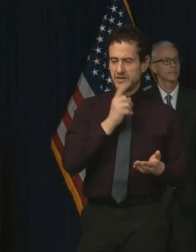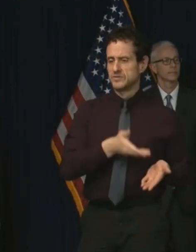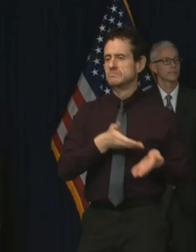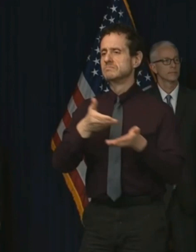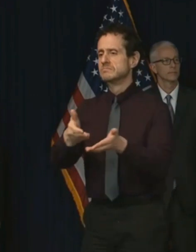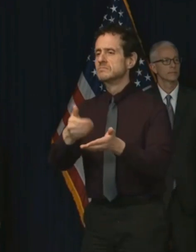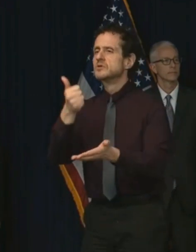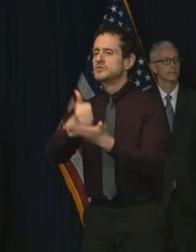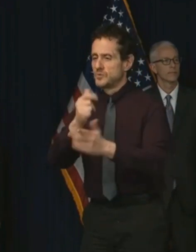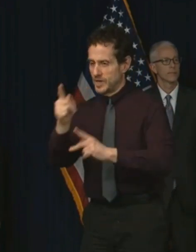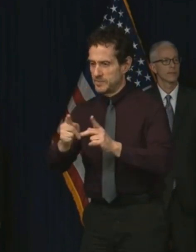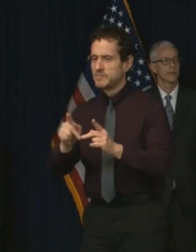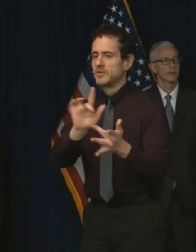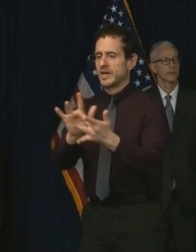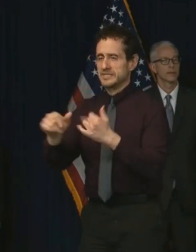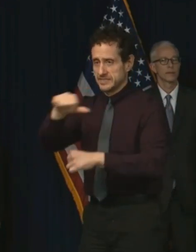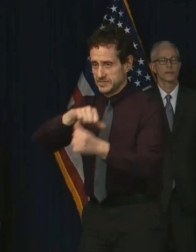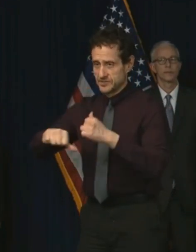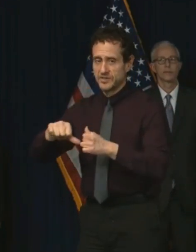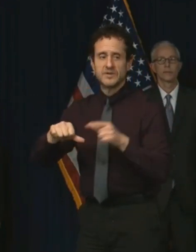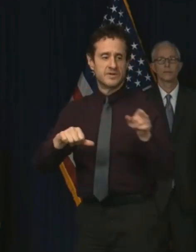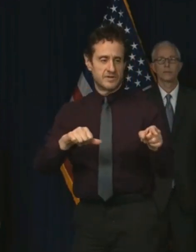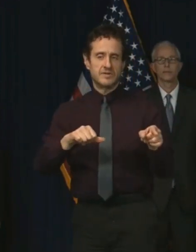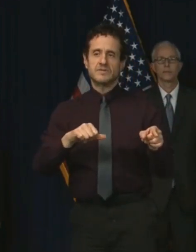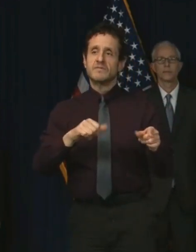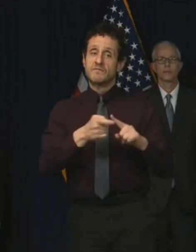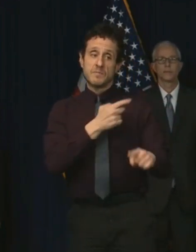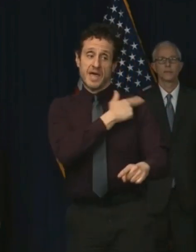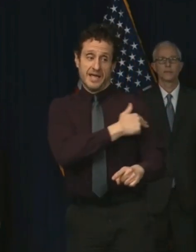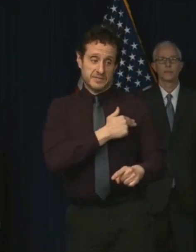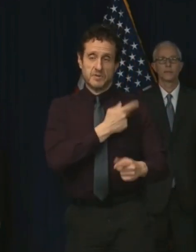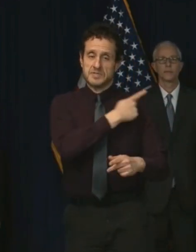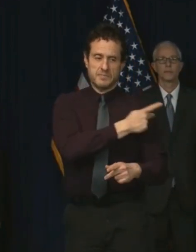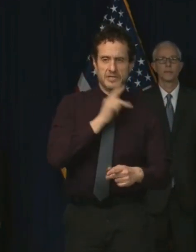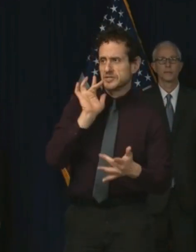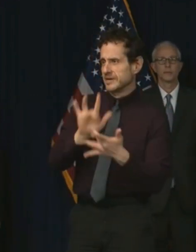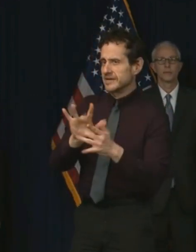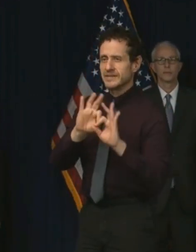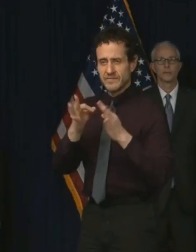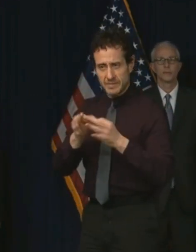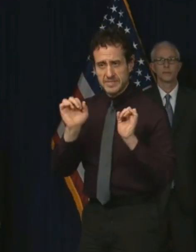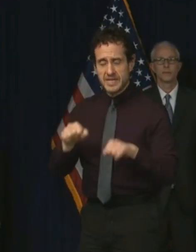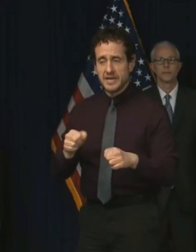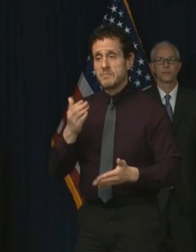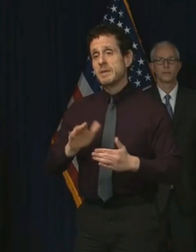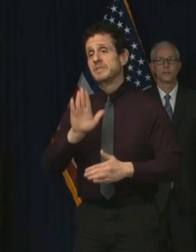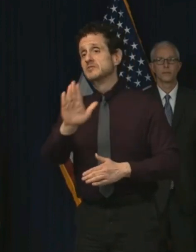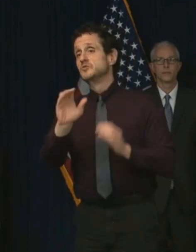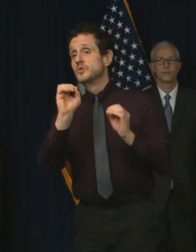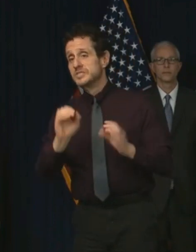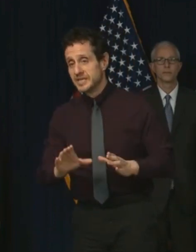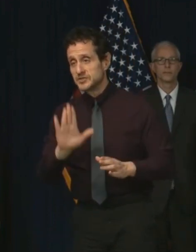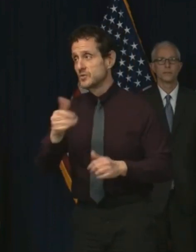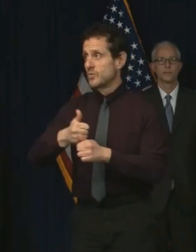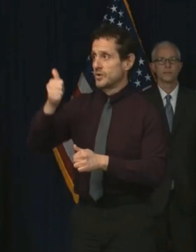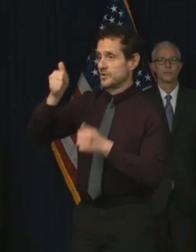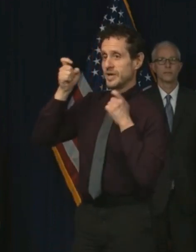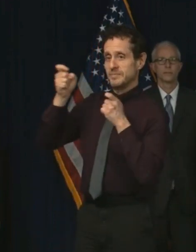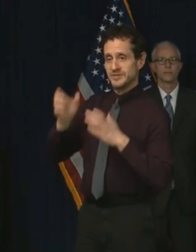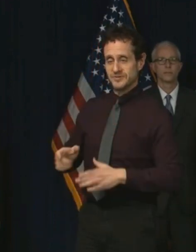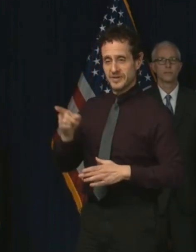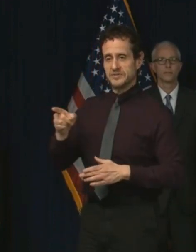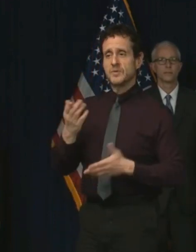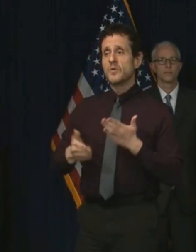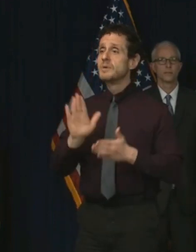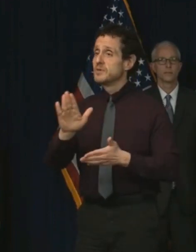communication at area hospitals. Maybe those are your teachers and administrators, or maybe your school is one of the